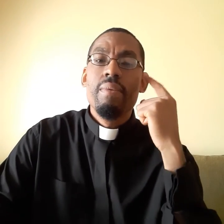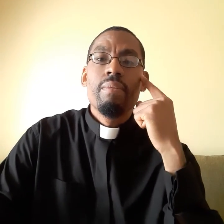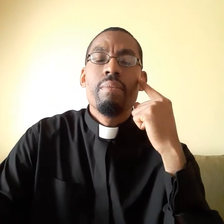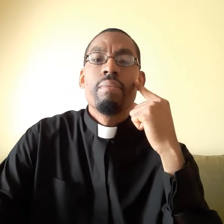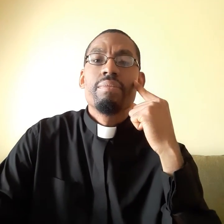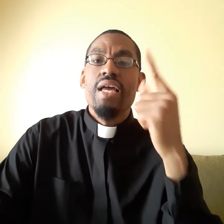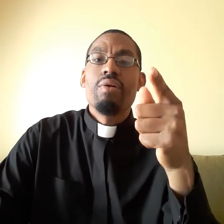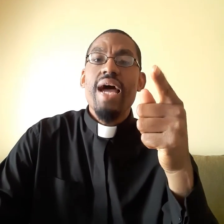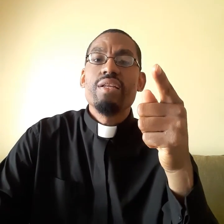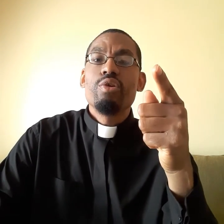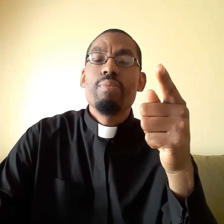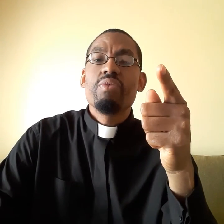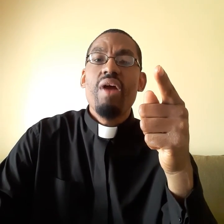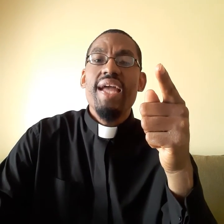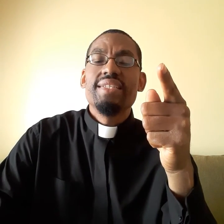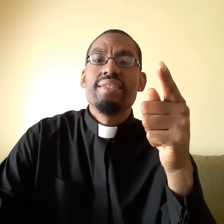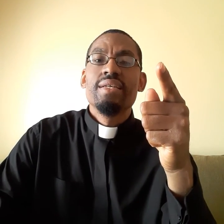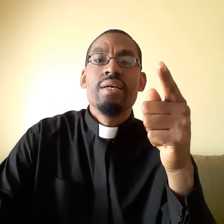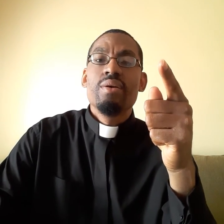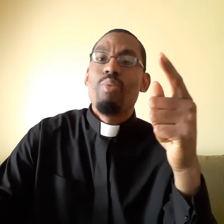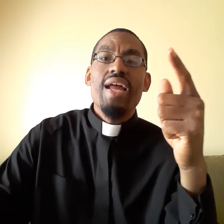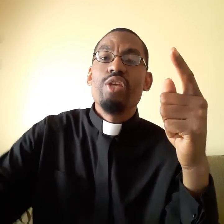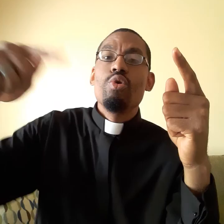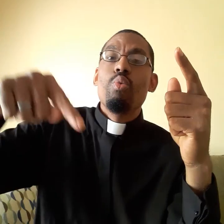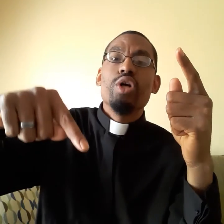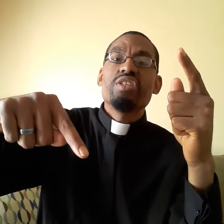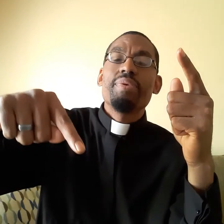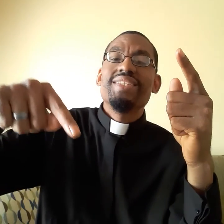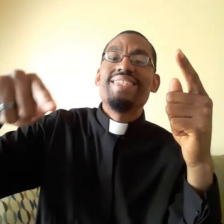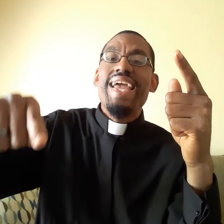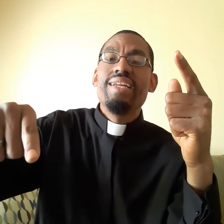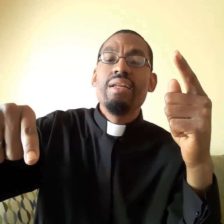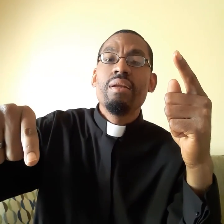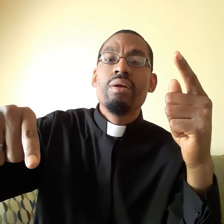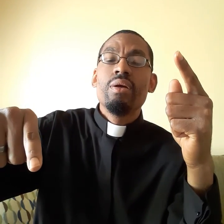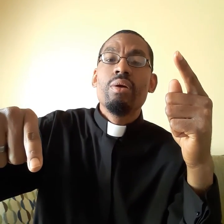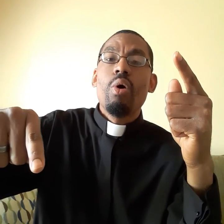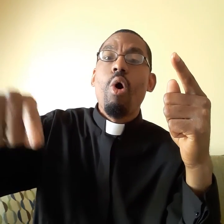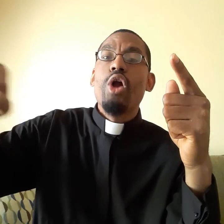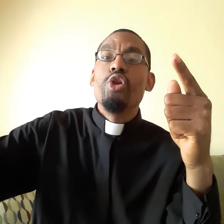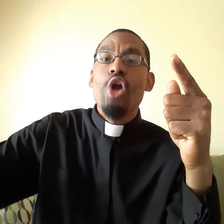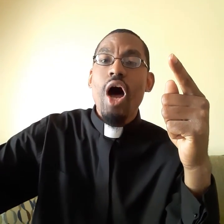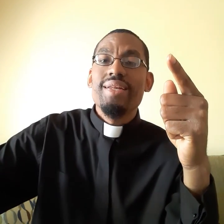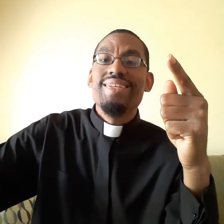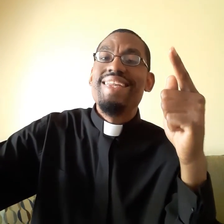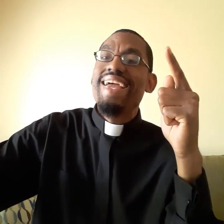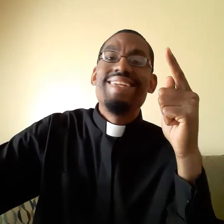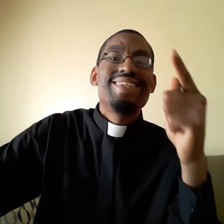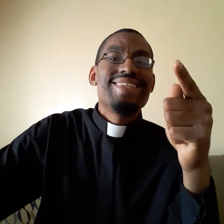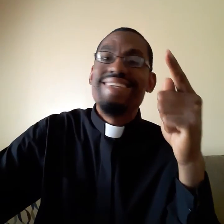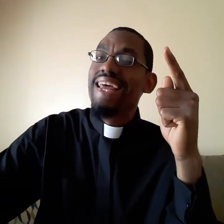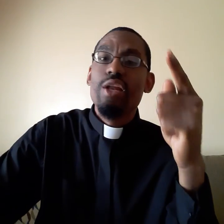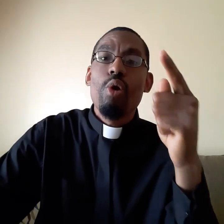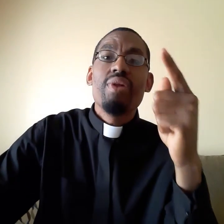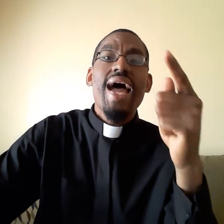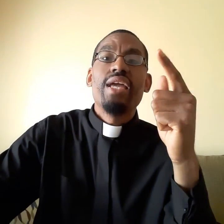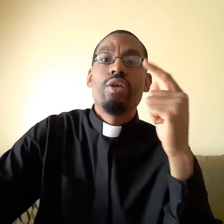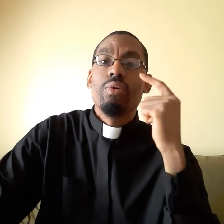They don't like the human race. Whether you worship in Satan or not, they still don't like you.